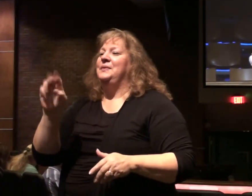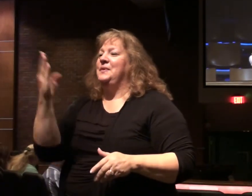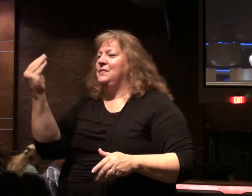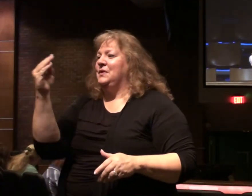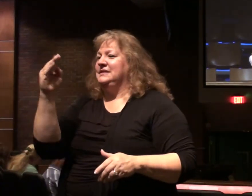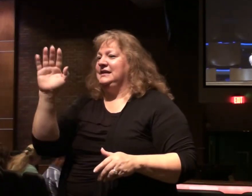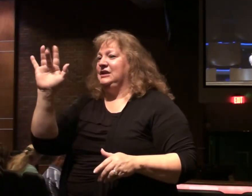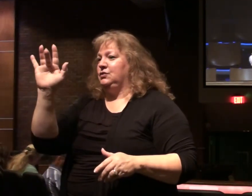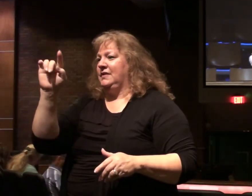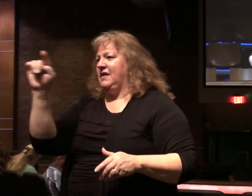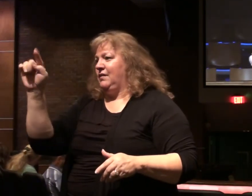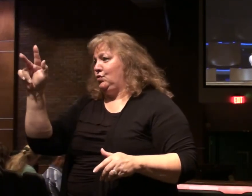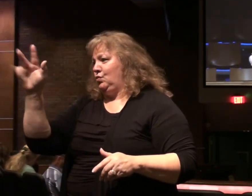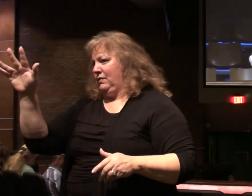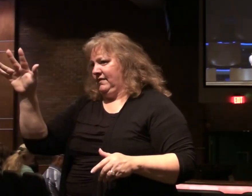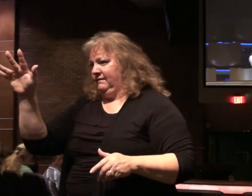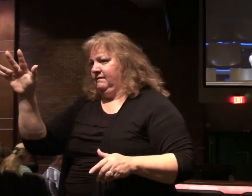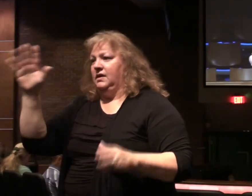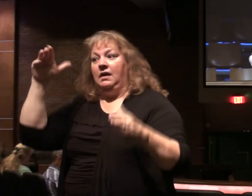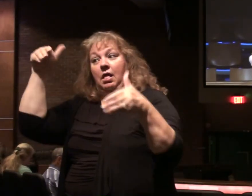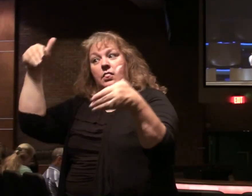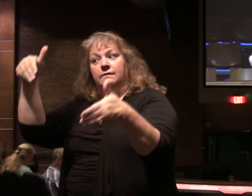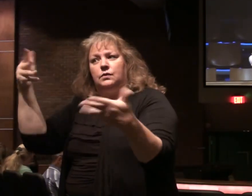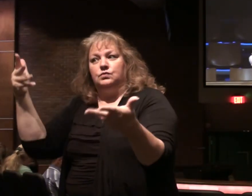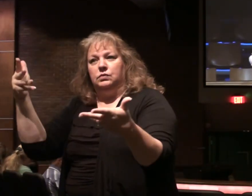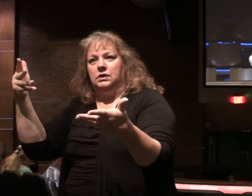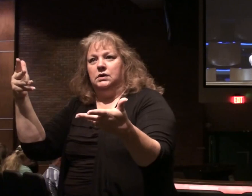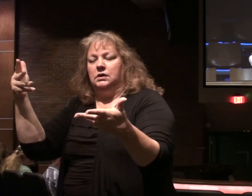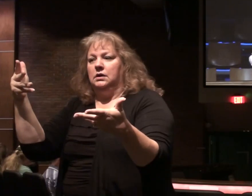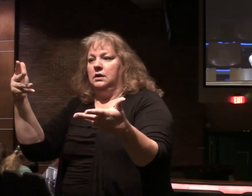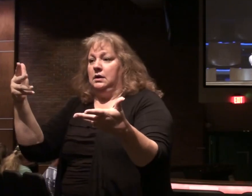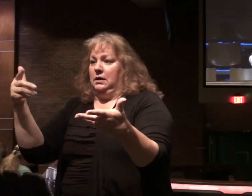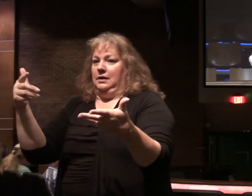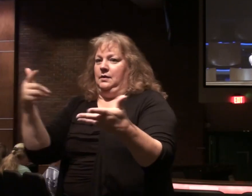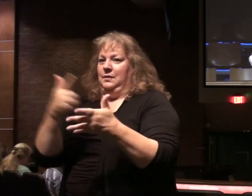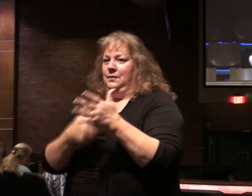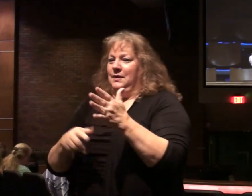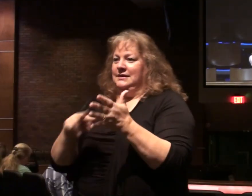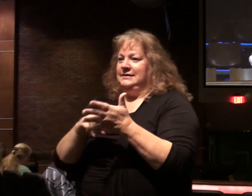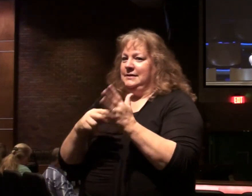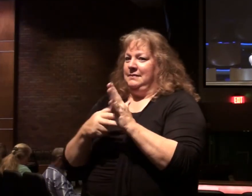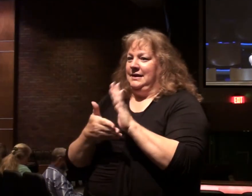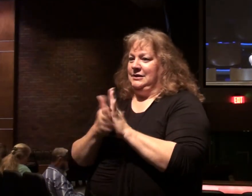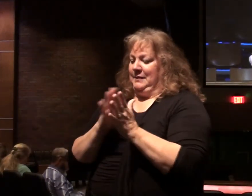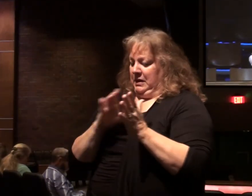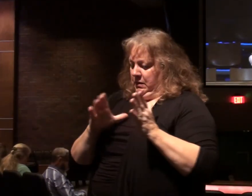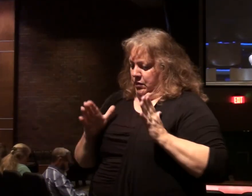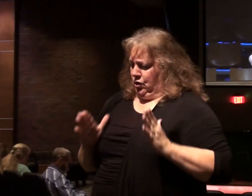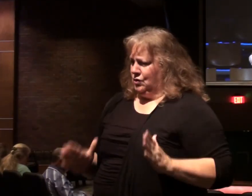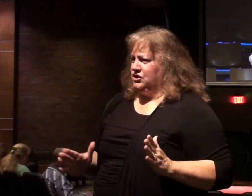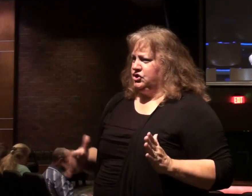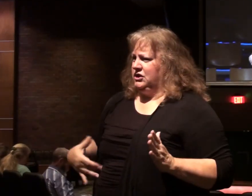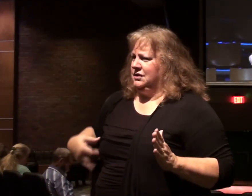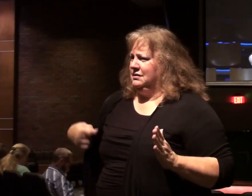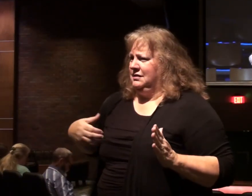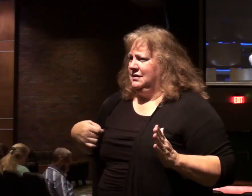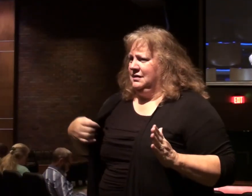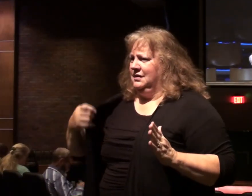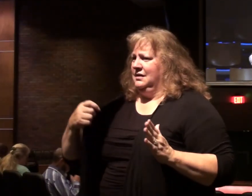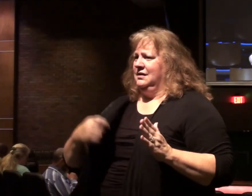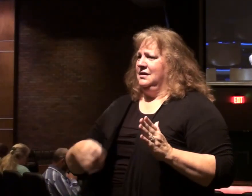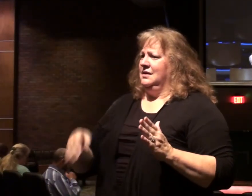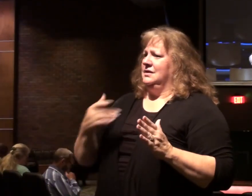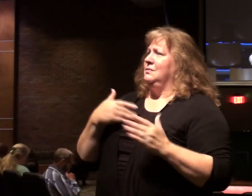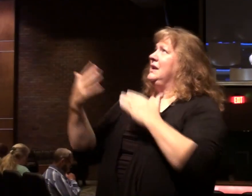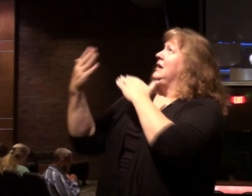25 to 35, the focus is on the cost of being a Christian. The focus is on the cost of following